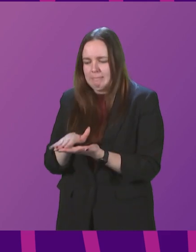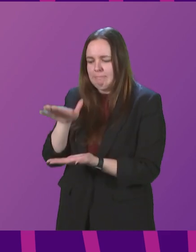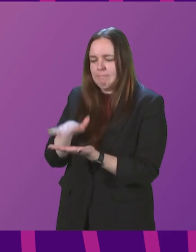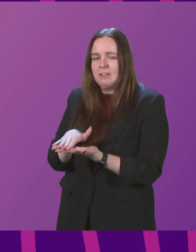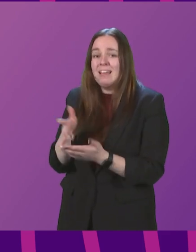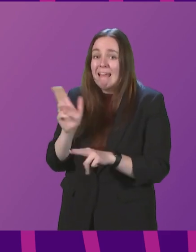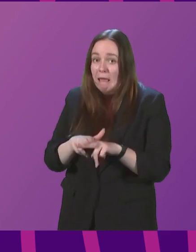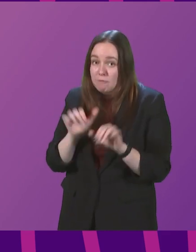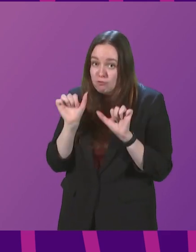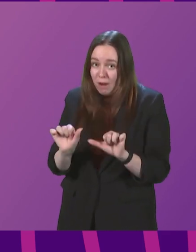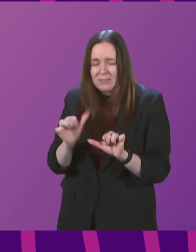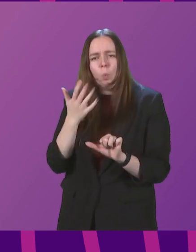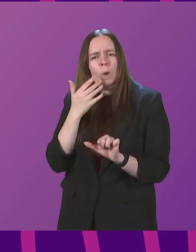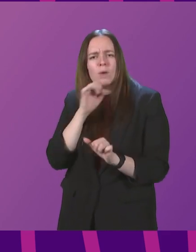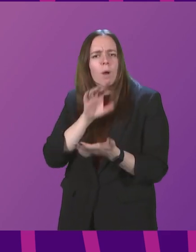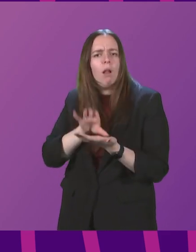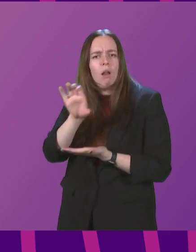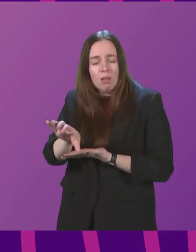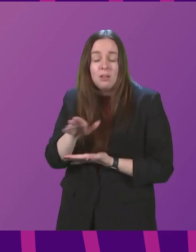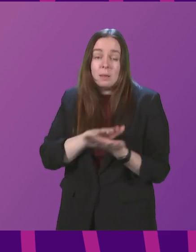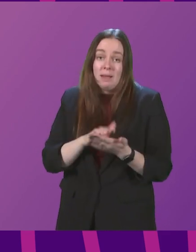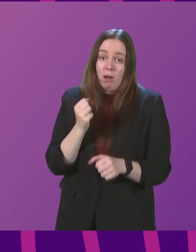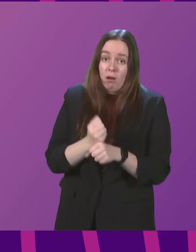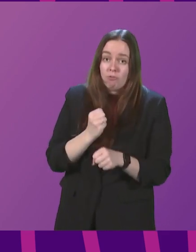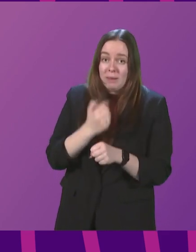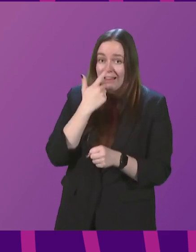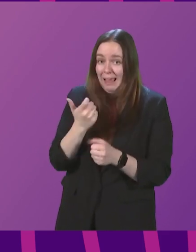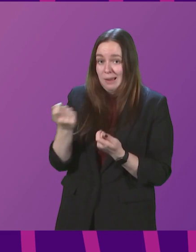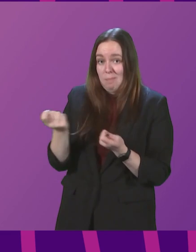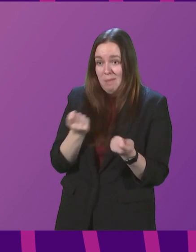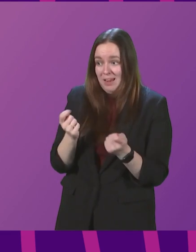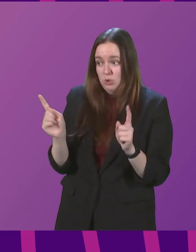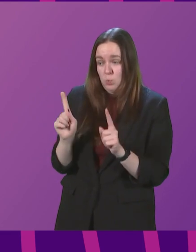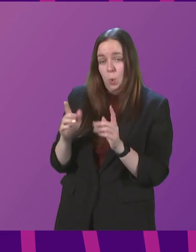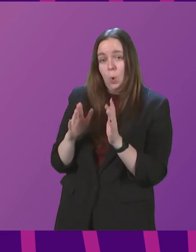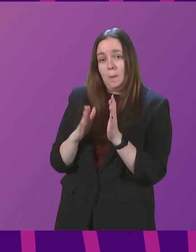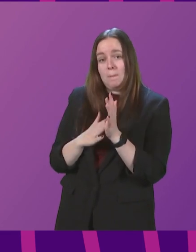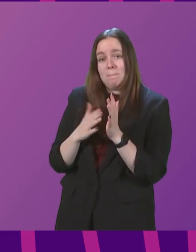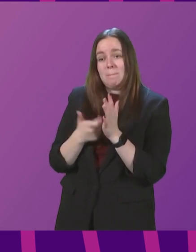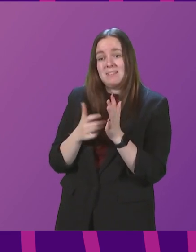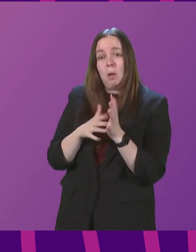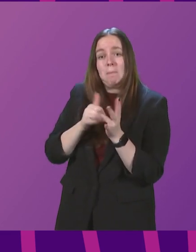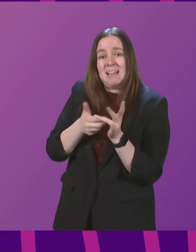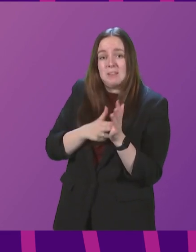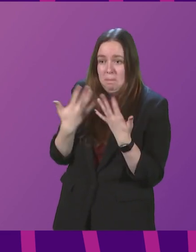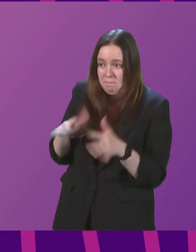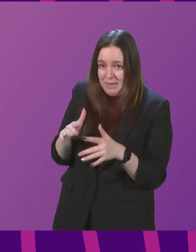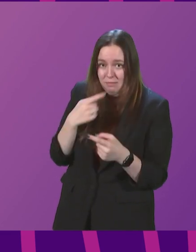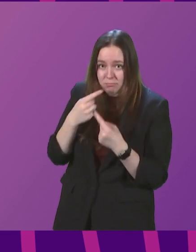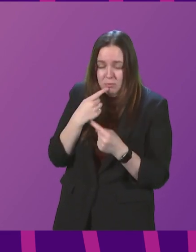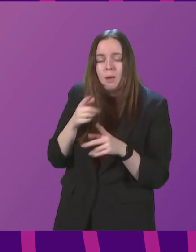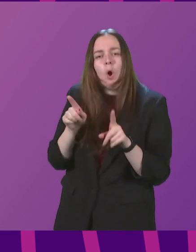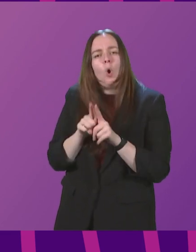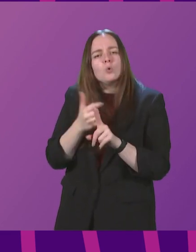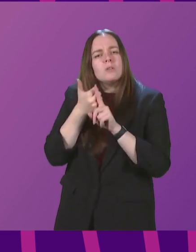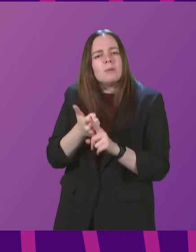will this sum be allocated? And will it afford the Government the ability to address the issues outlined by Mr Mason, but also to extend support to sectors which so